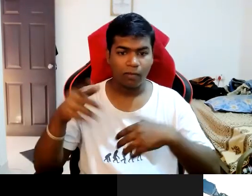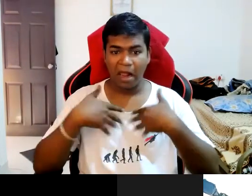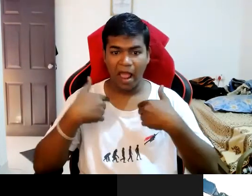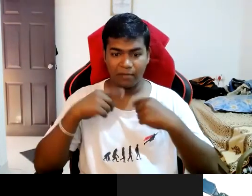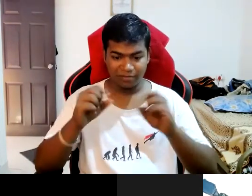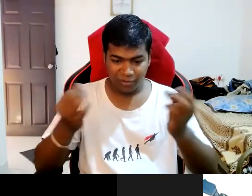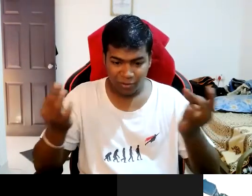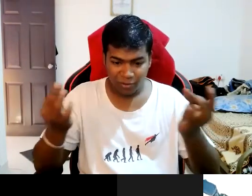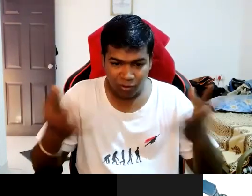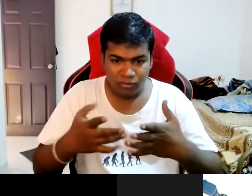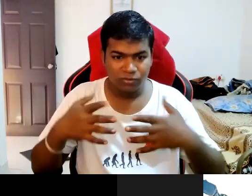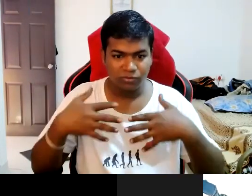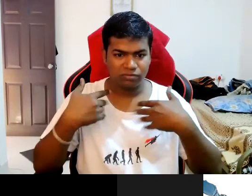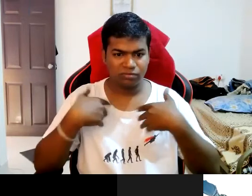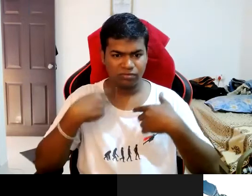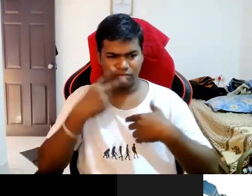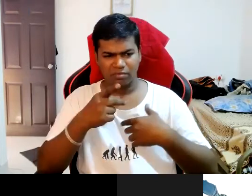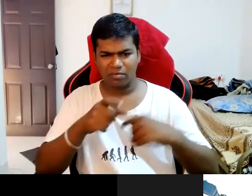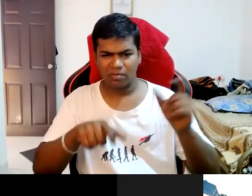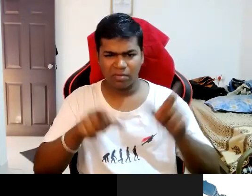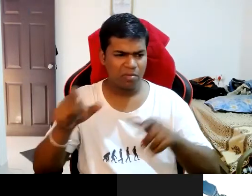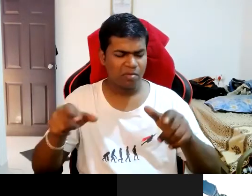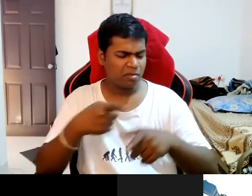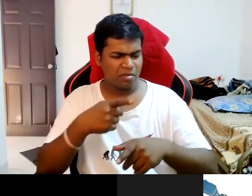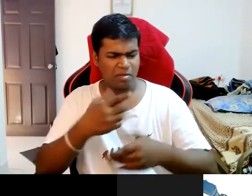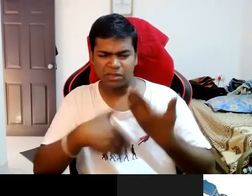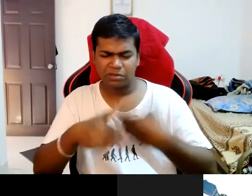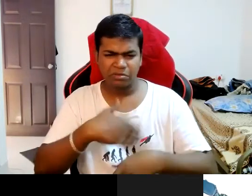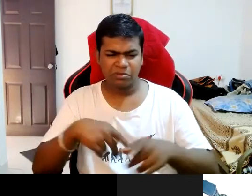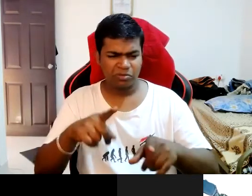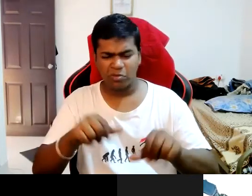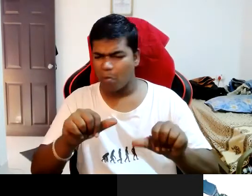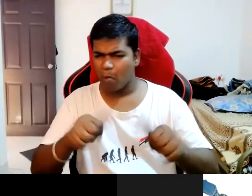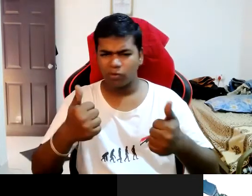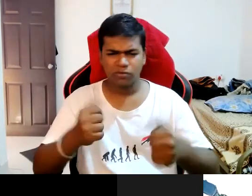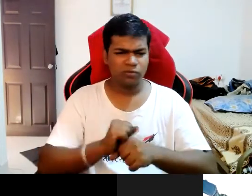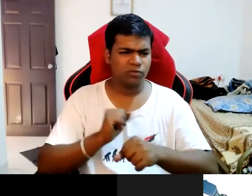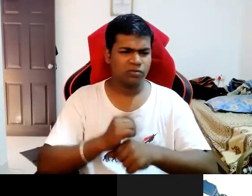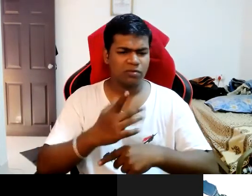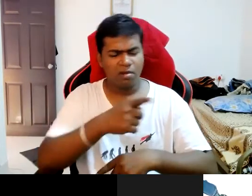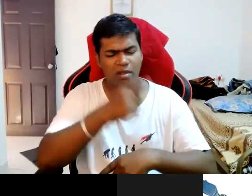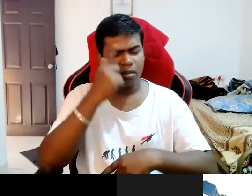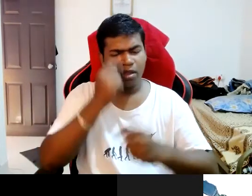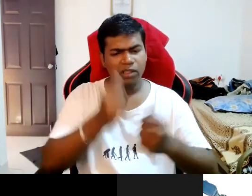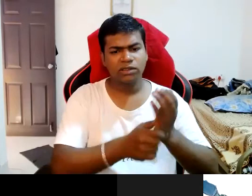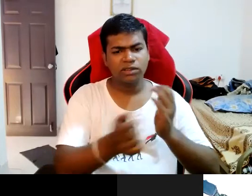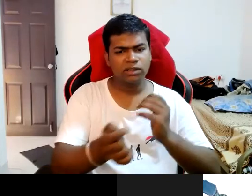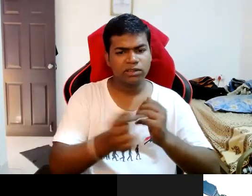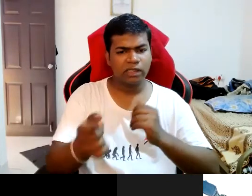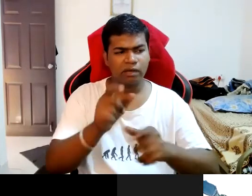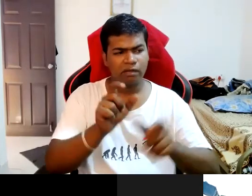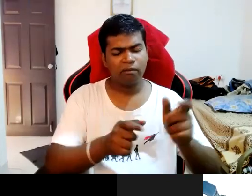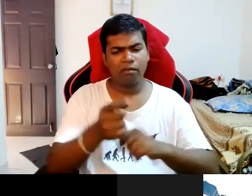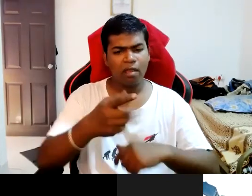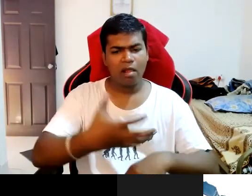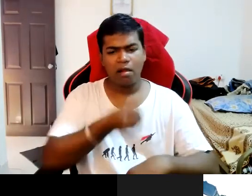uh there is even thought these people can't do anything they just taking a salary only in that mindset only if